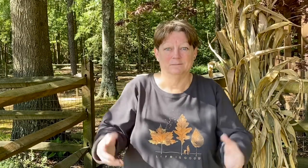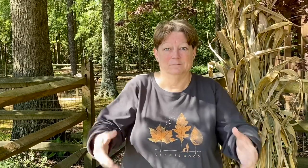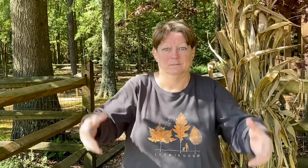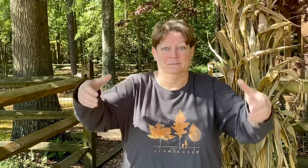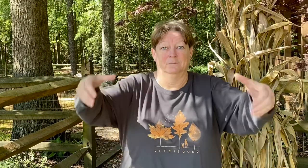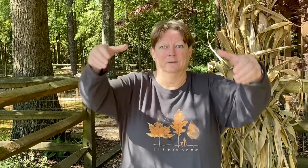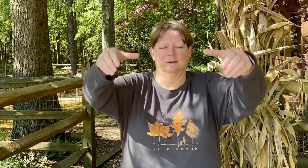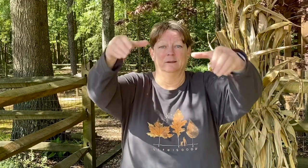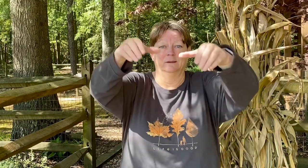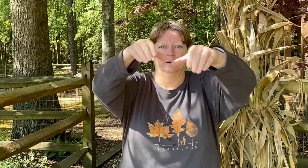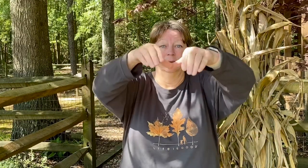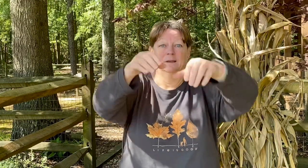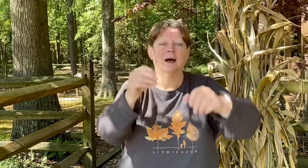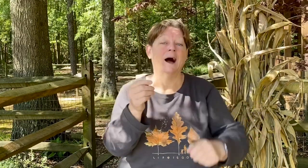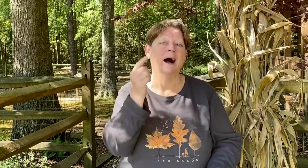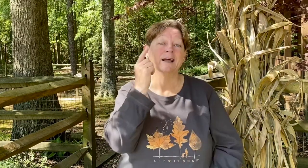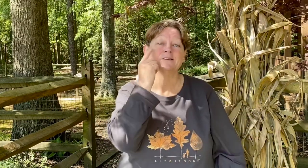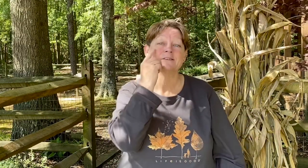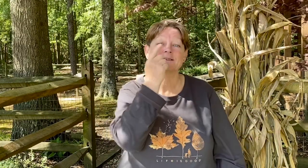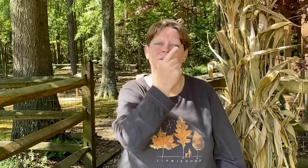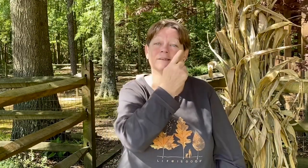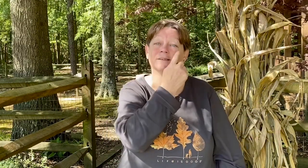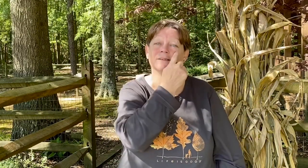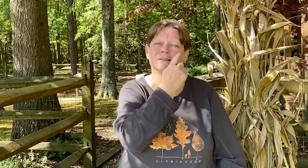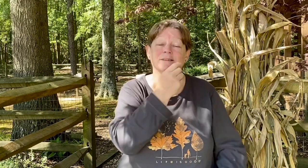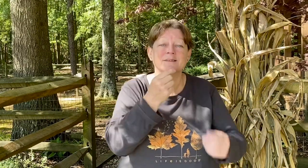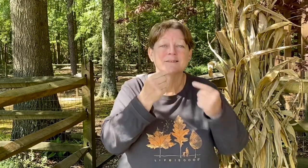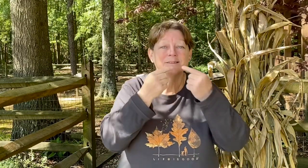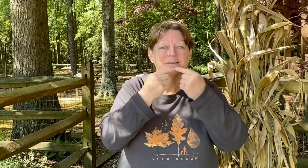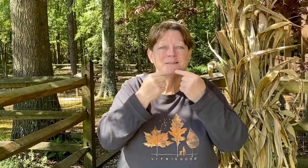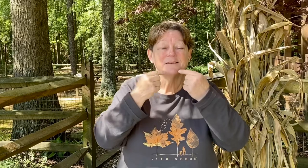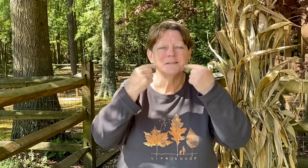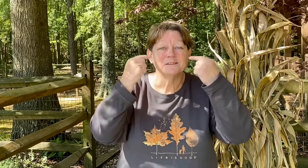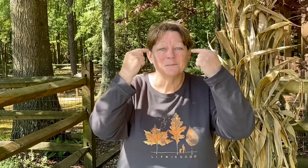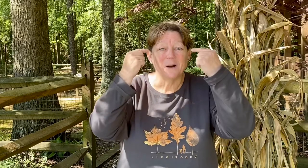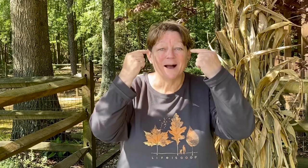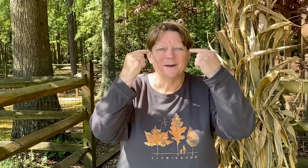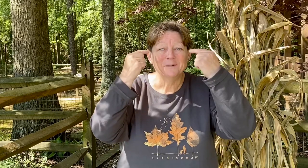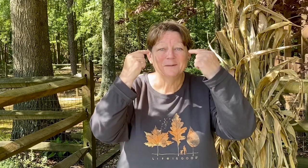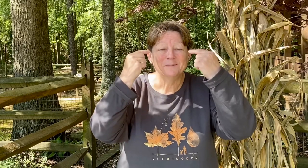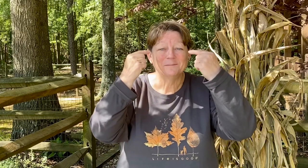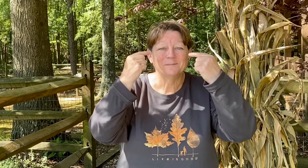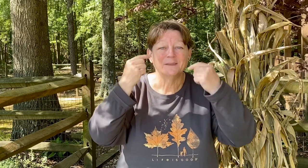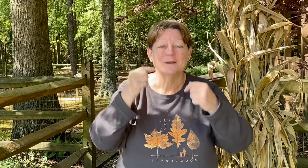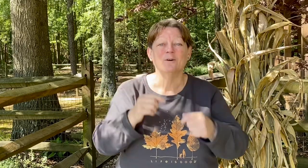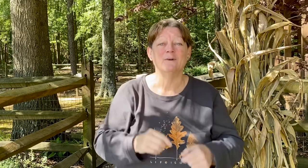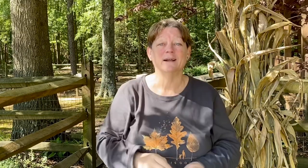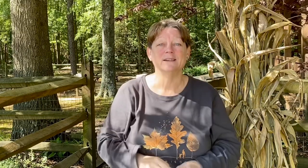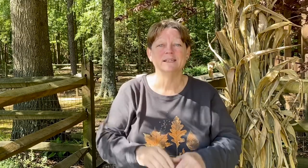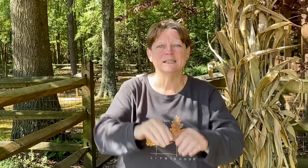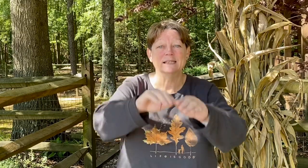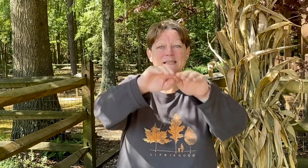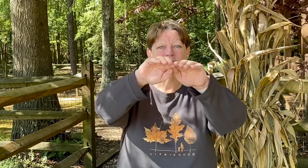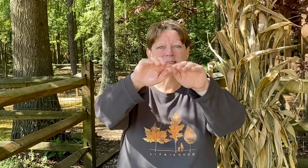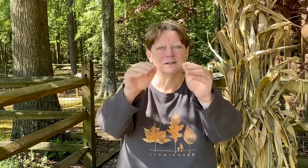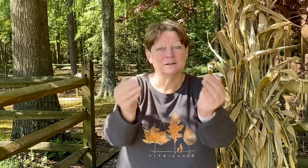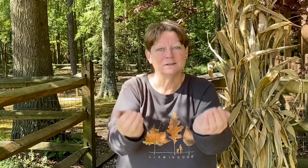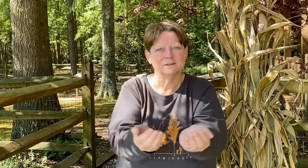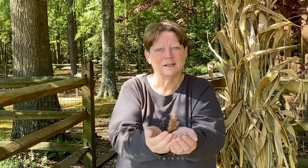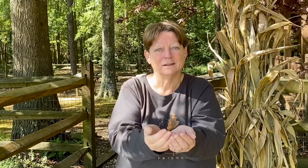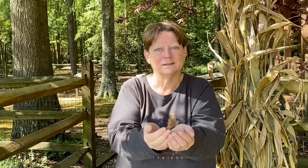eyes smile round and clean